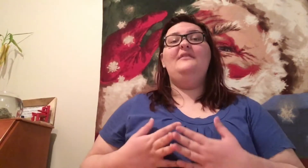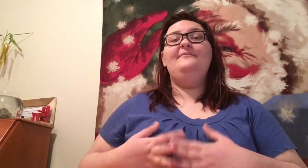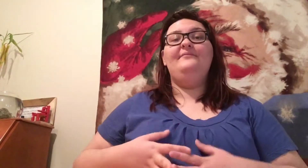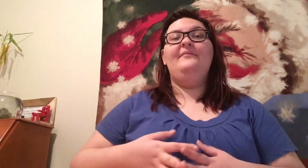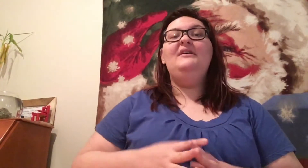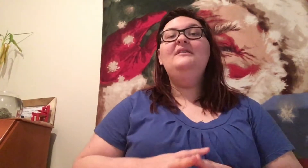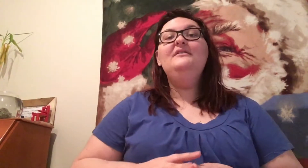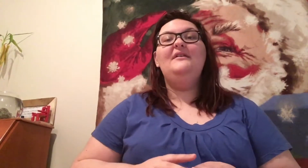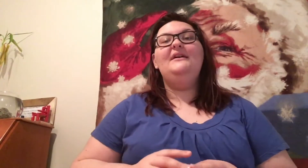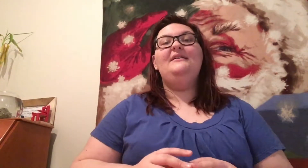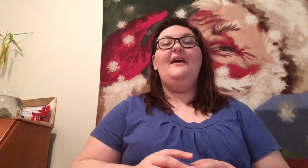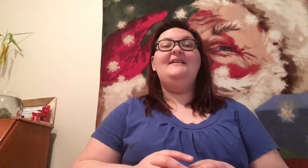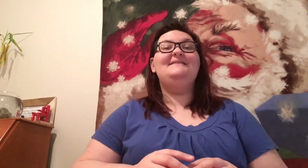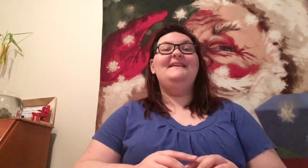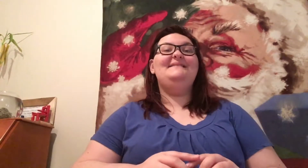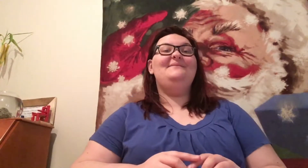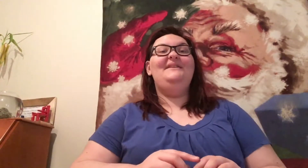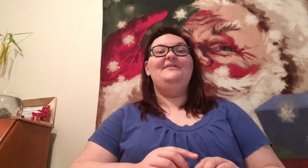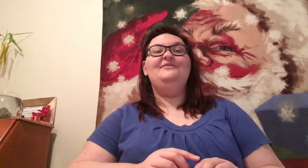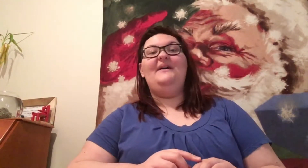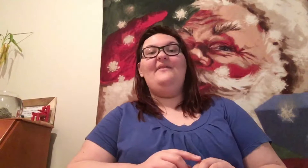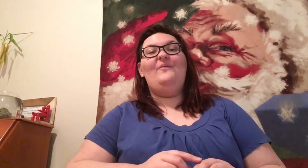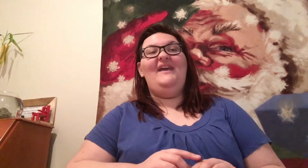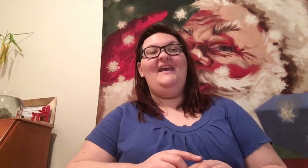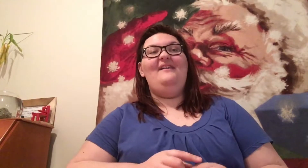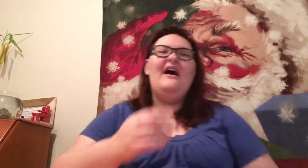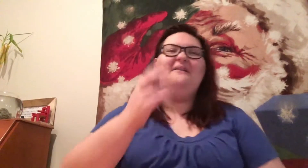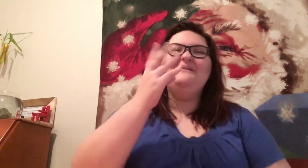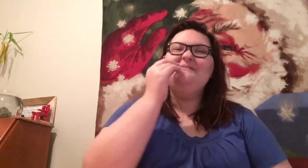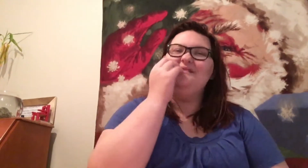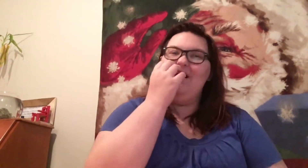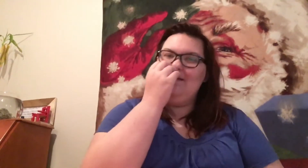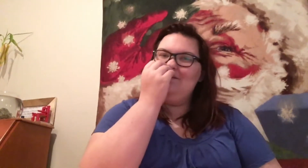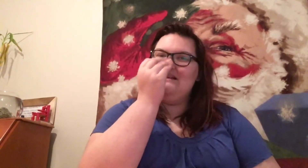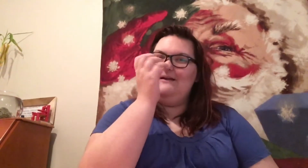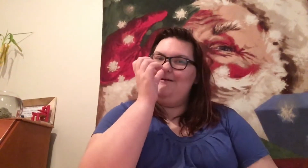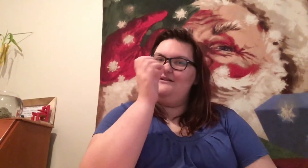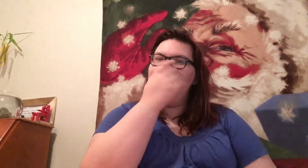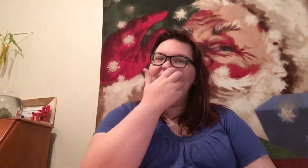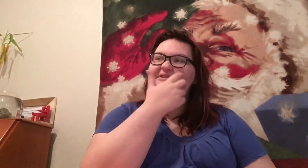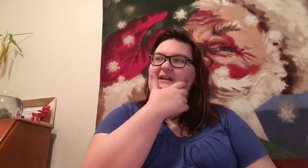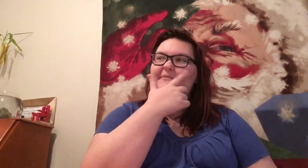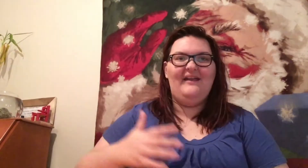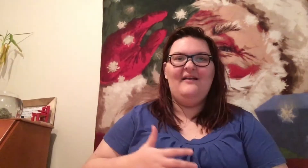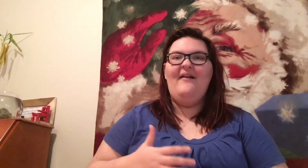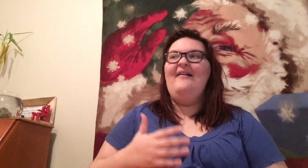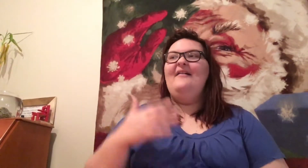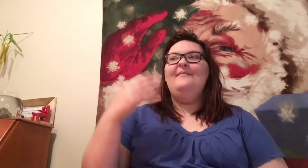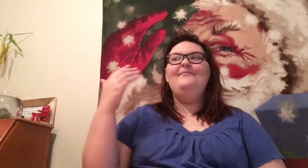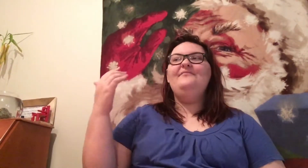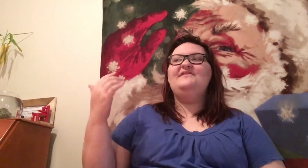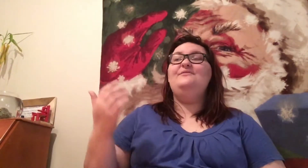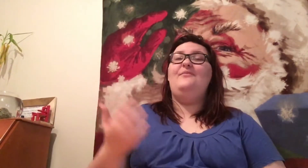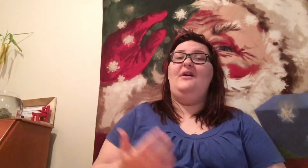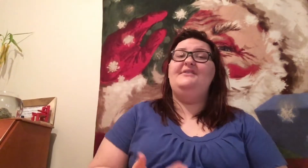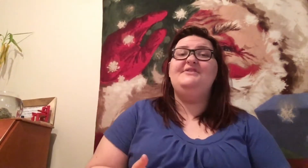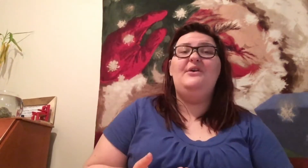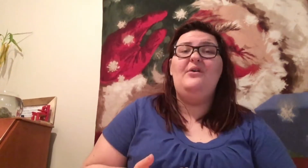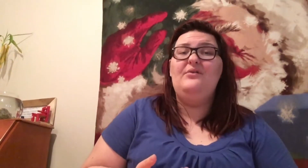Um. It's nice to meet you, by the way. How he was talking was kind of hard to understand. Too monotone.